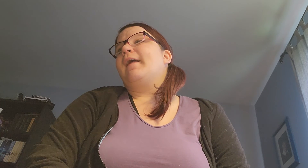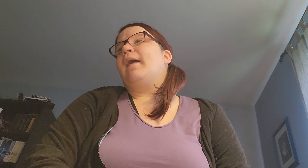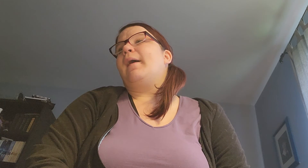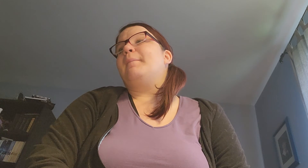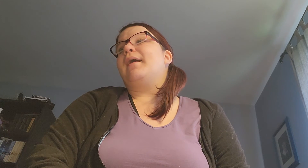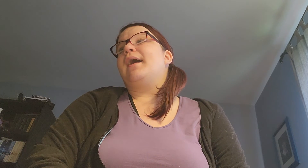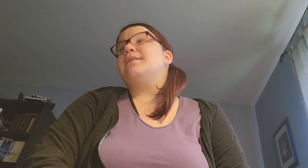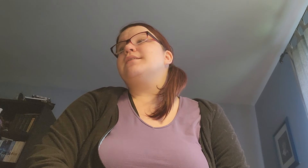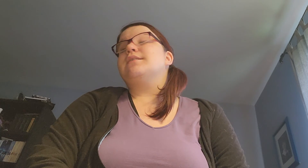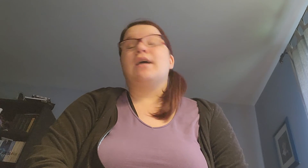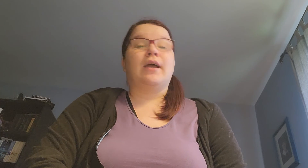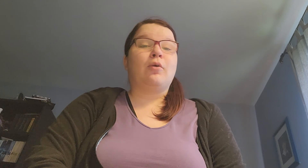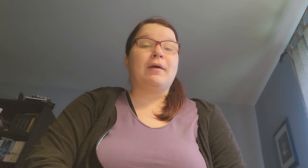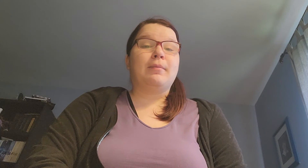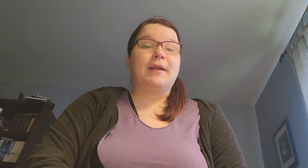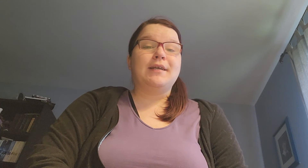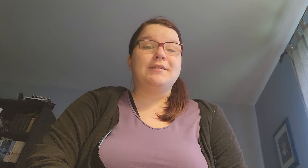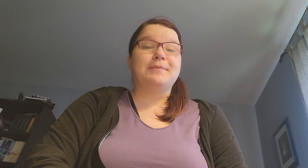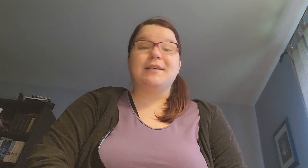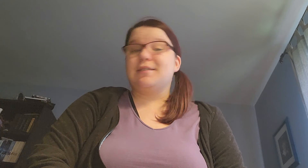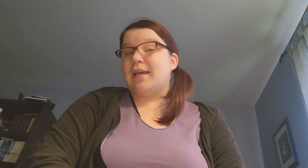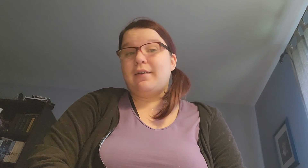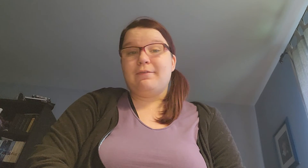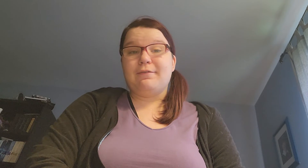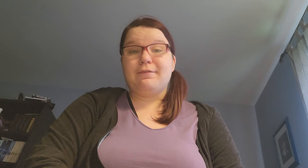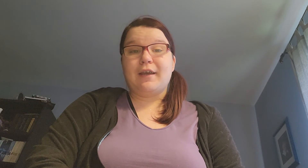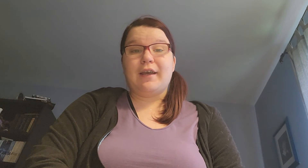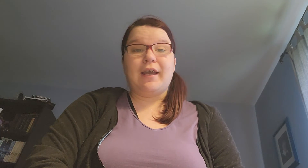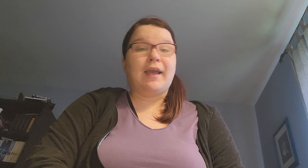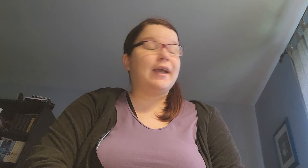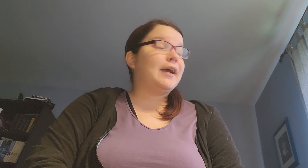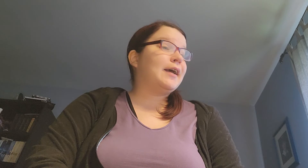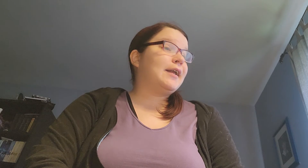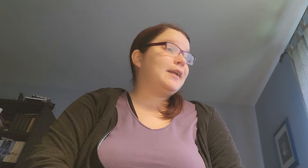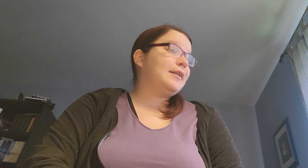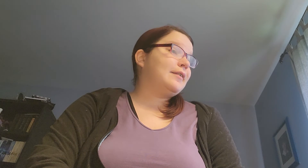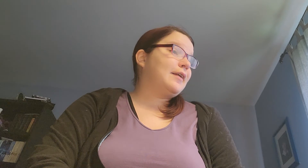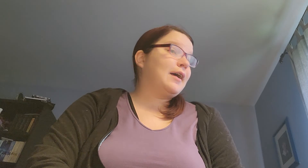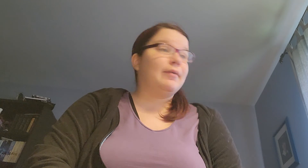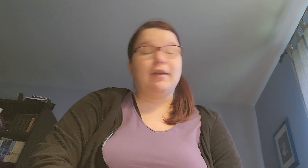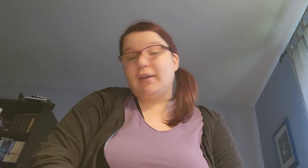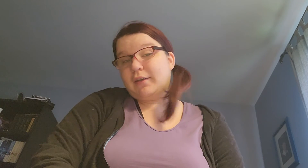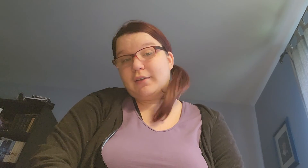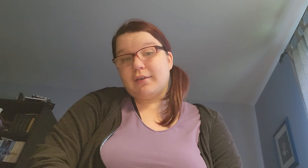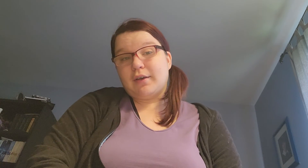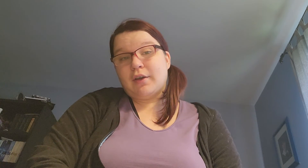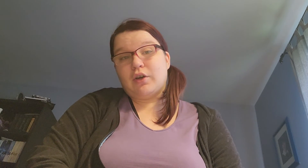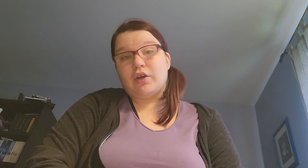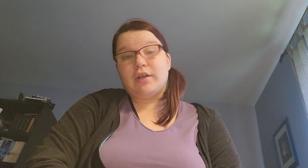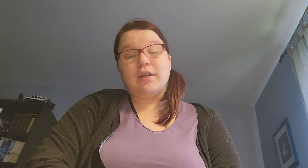Uh... But... I hope everybody's being safe. And... Having... A good...